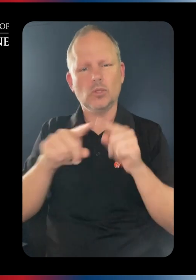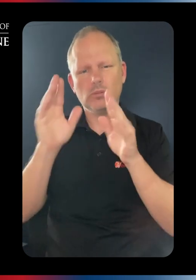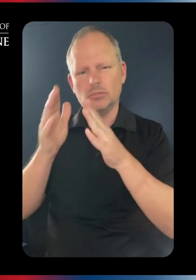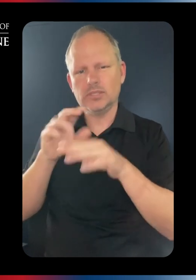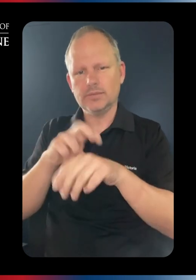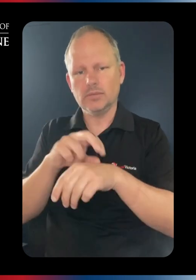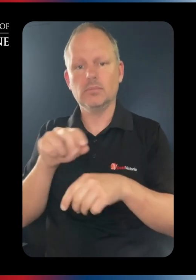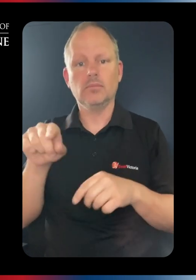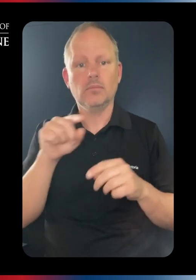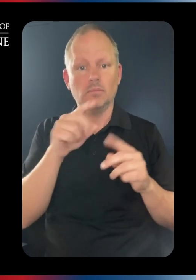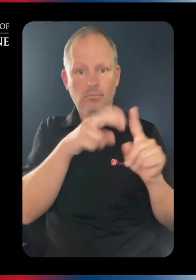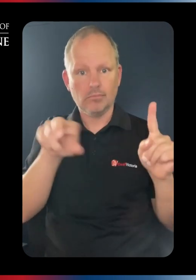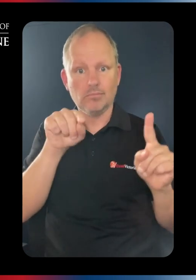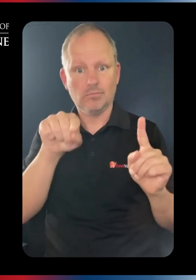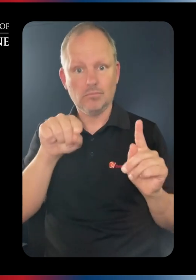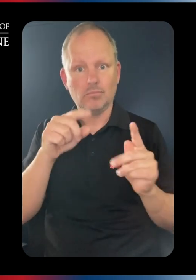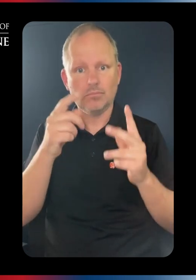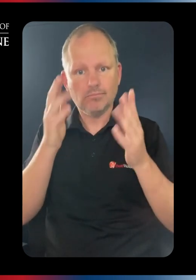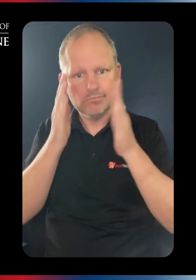whether this transition is accessible.